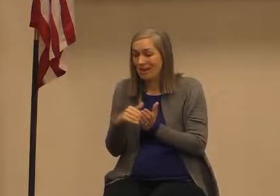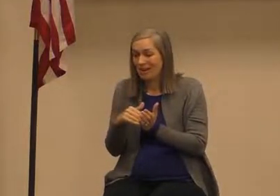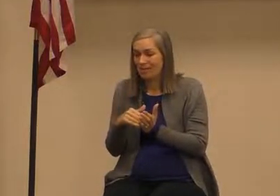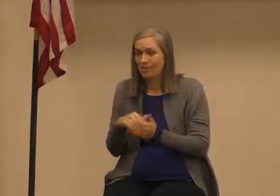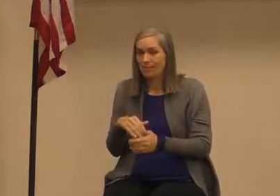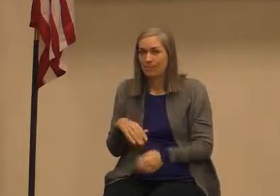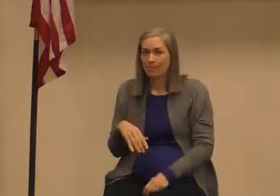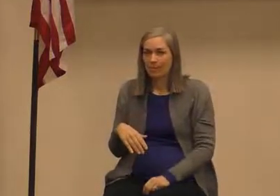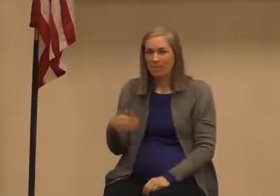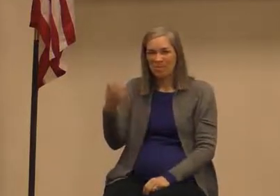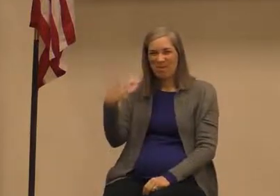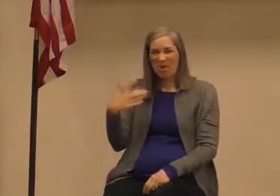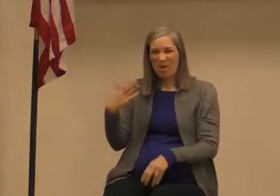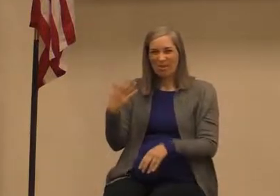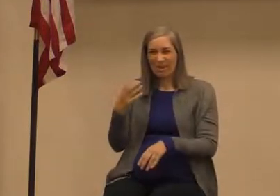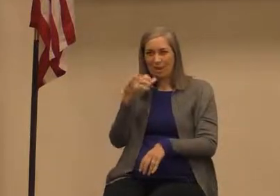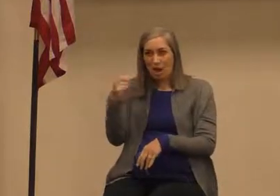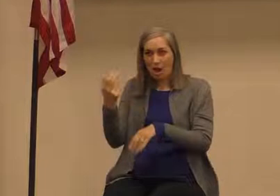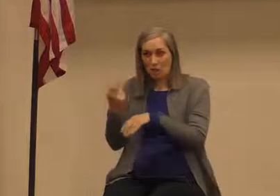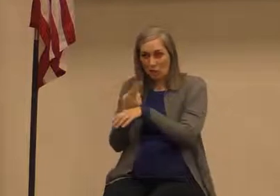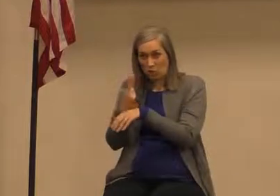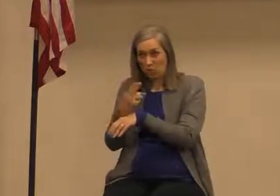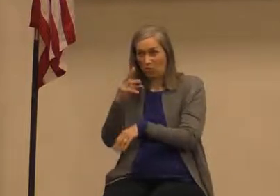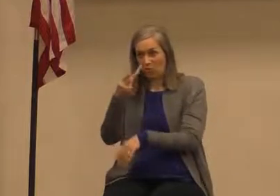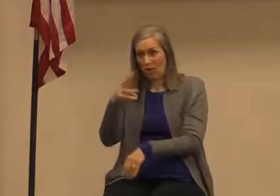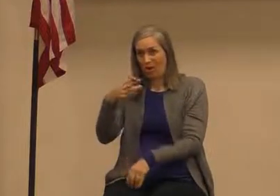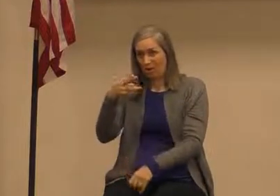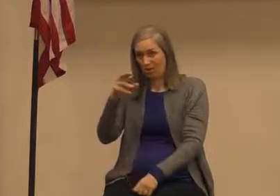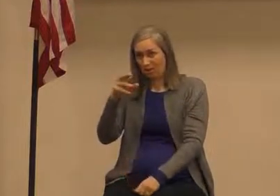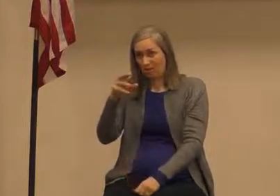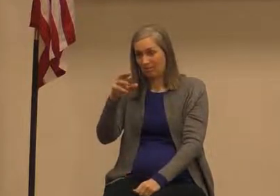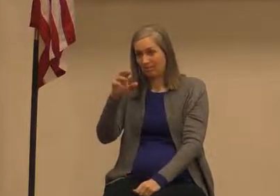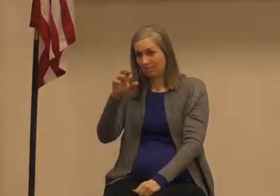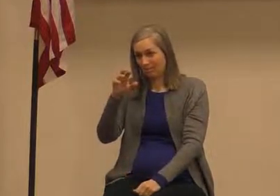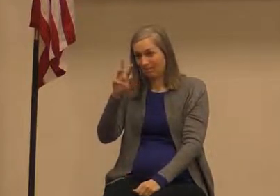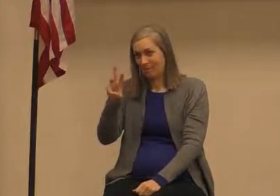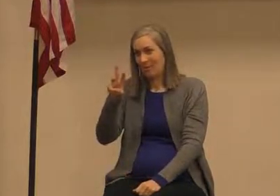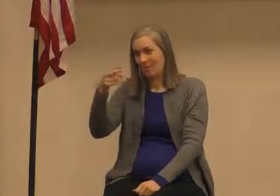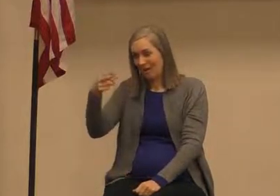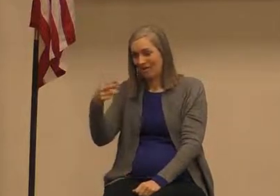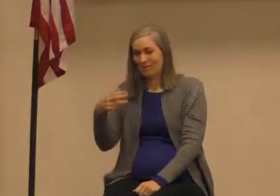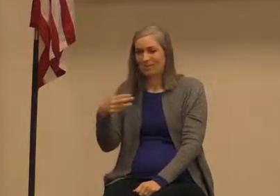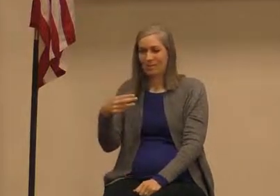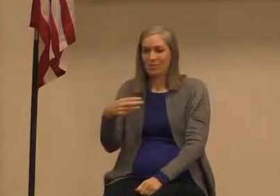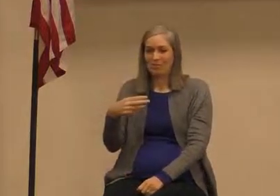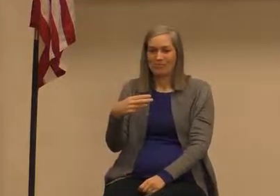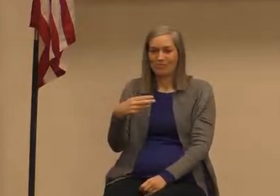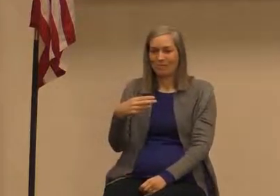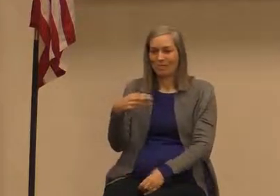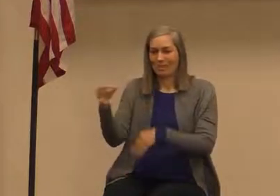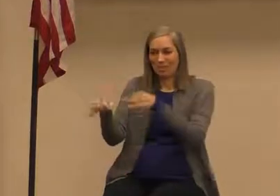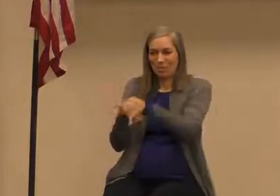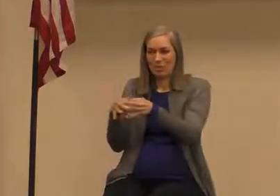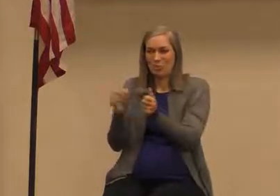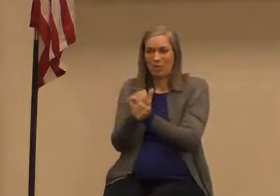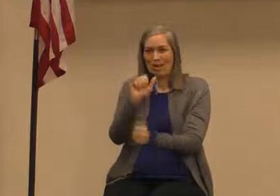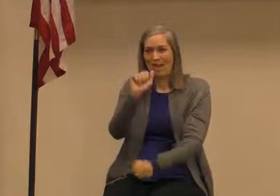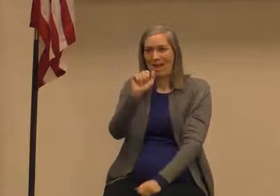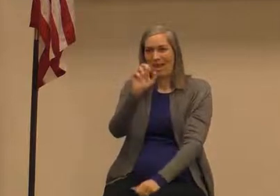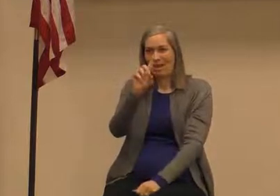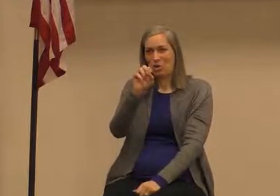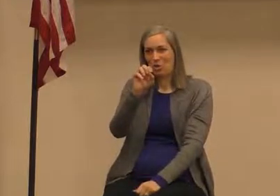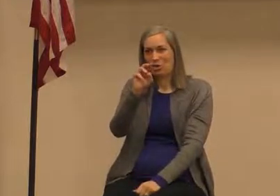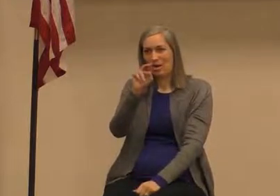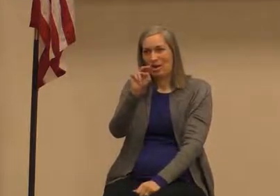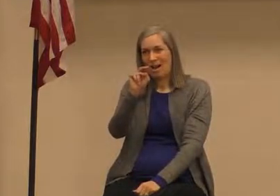which meant master or king and it could also refer to a person so what they what they did and long to make a long story short